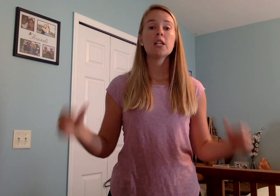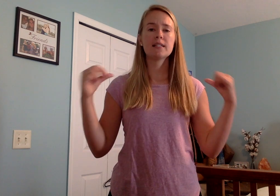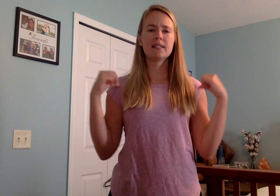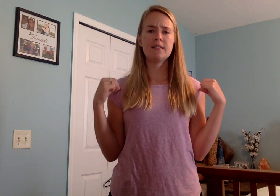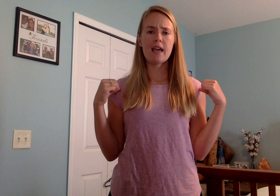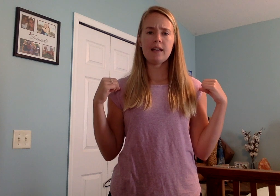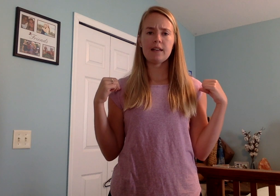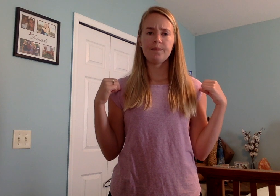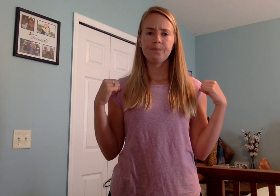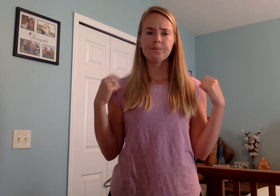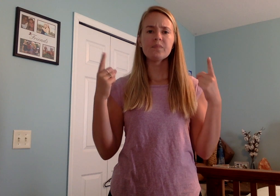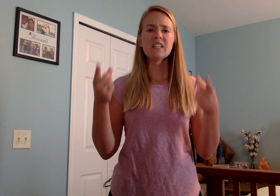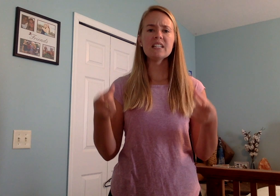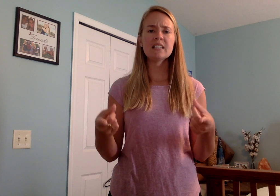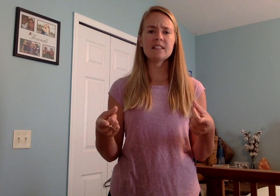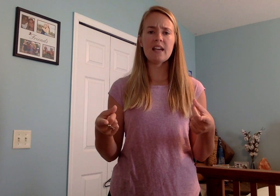Stake, stake.